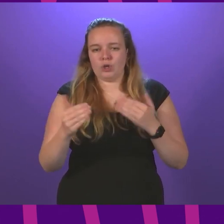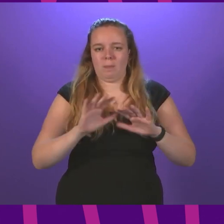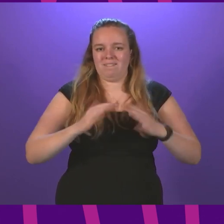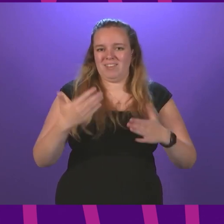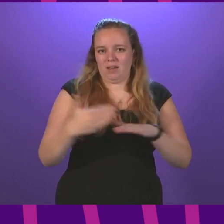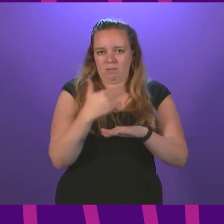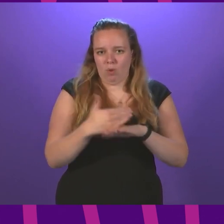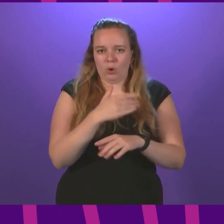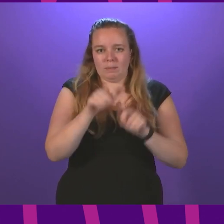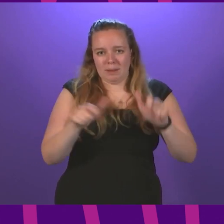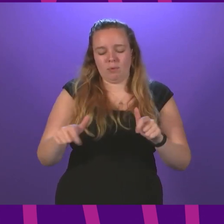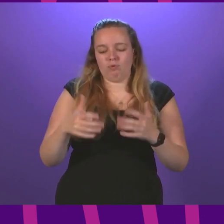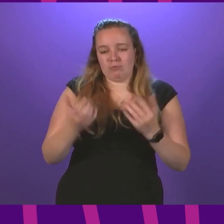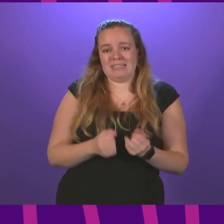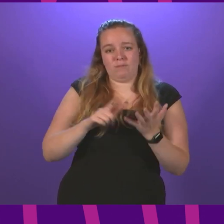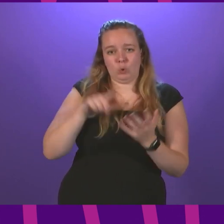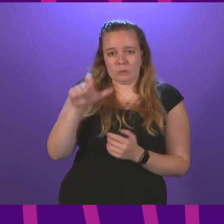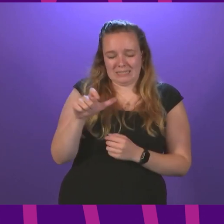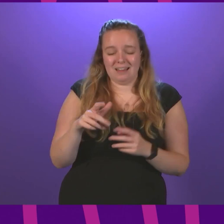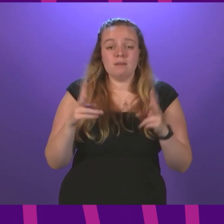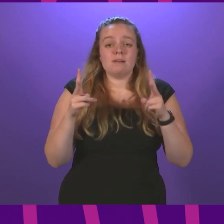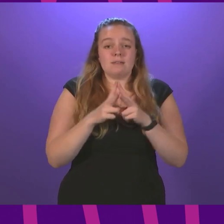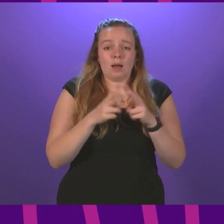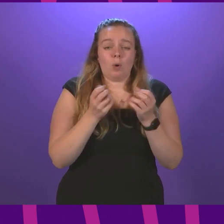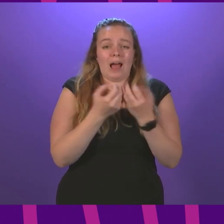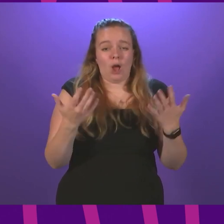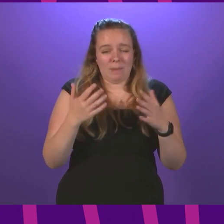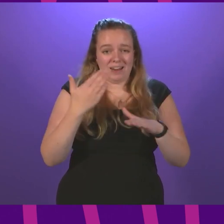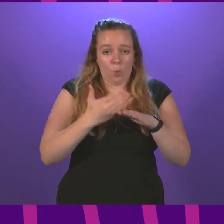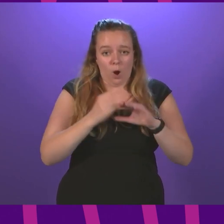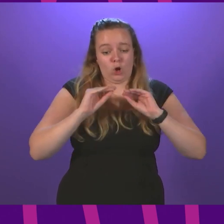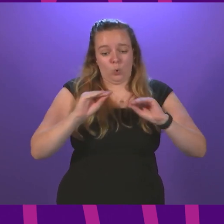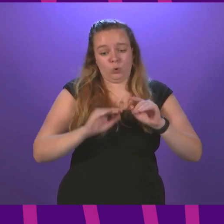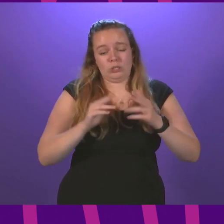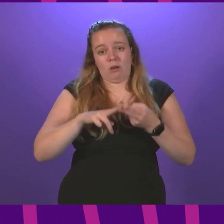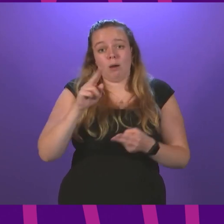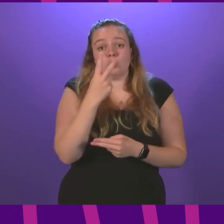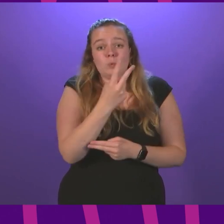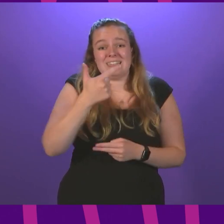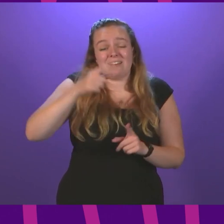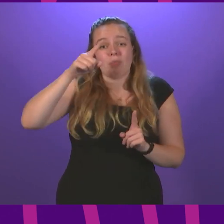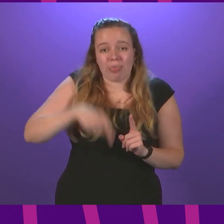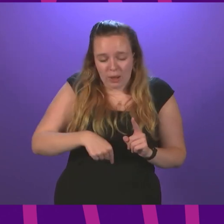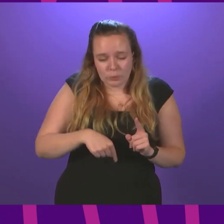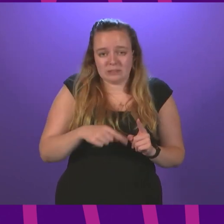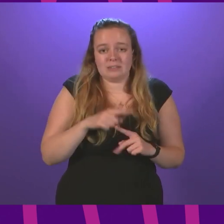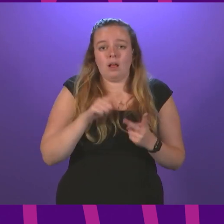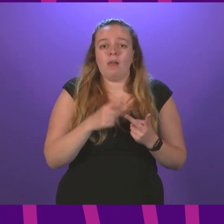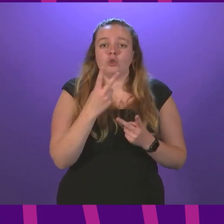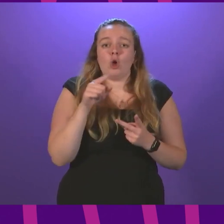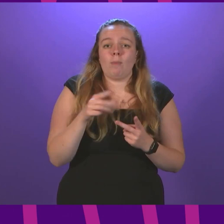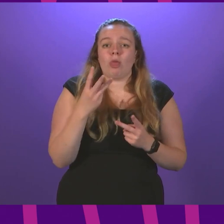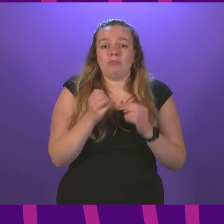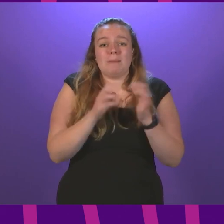universal credit. The doubling of the number of work coaches to 27,000. The £2.3 billion